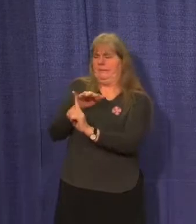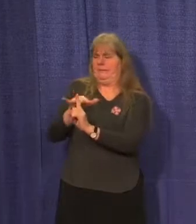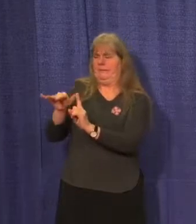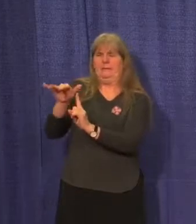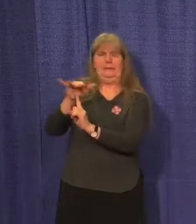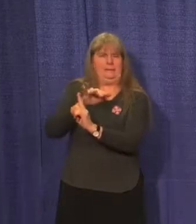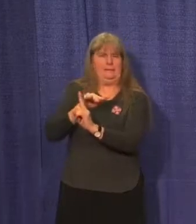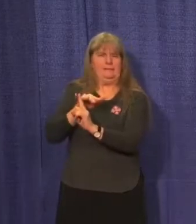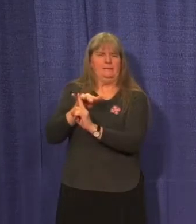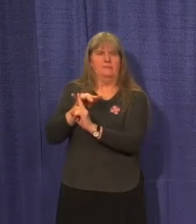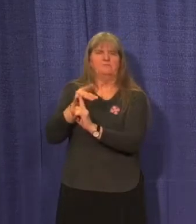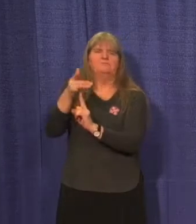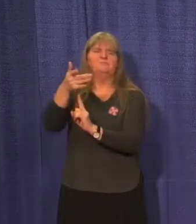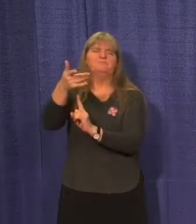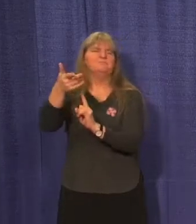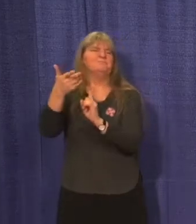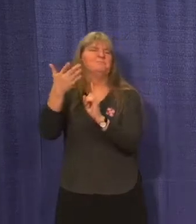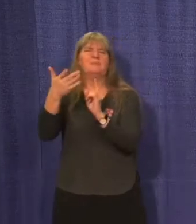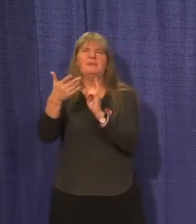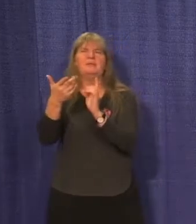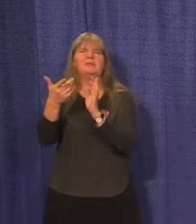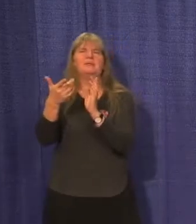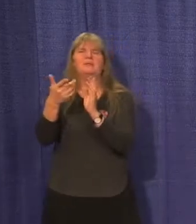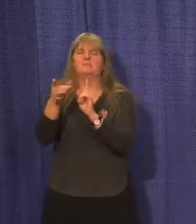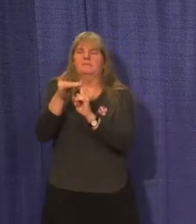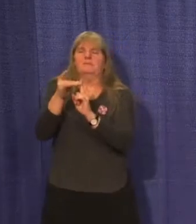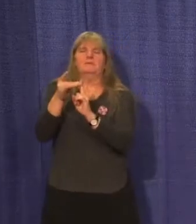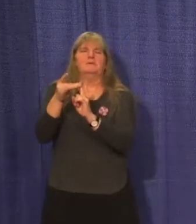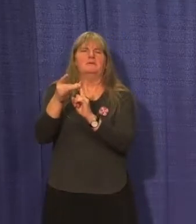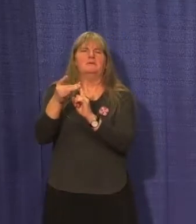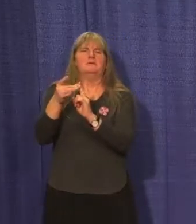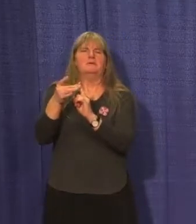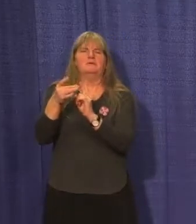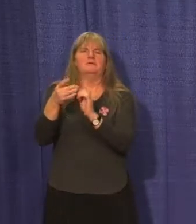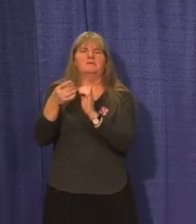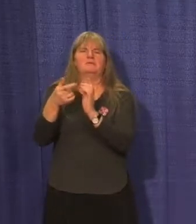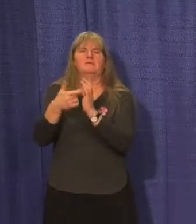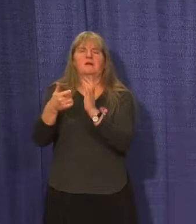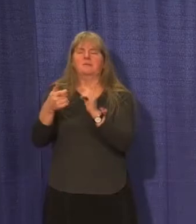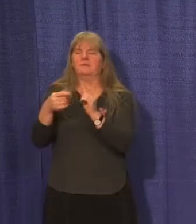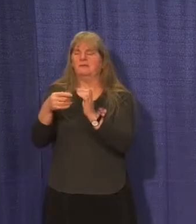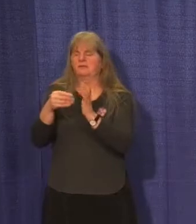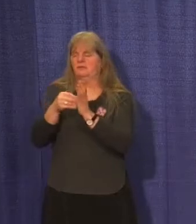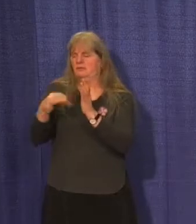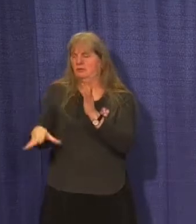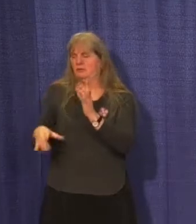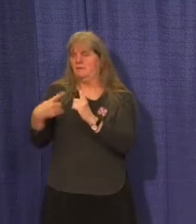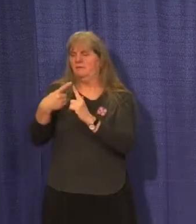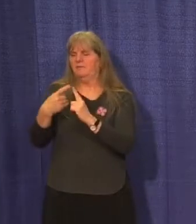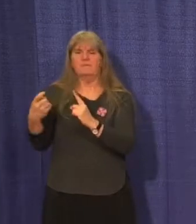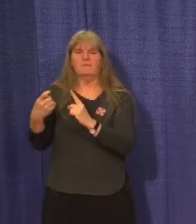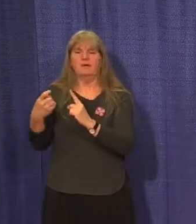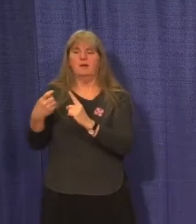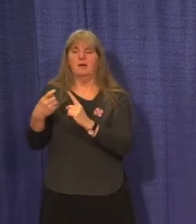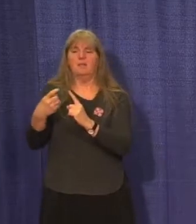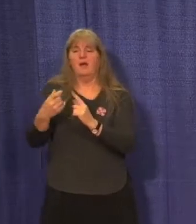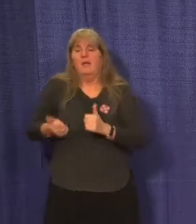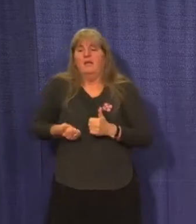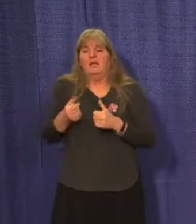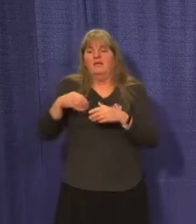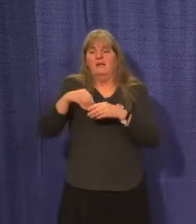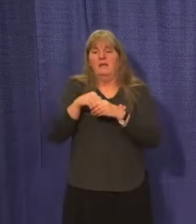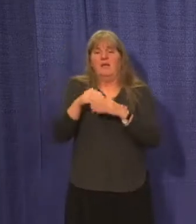so it could be something as simple as the child acquired the infection as a household